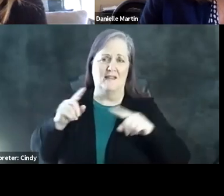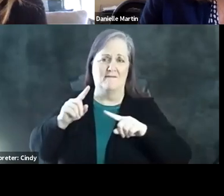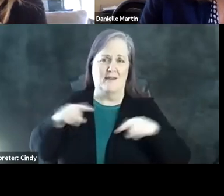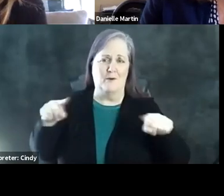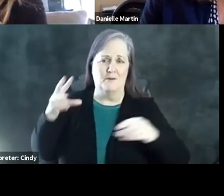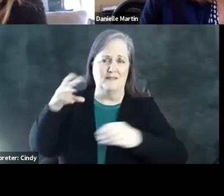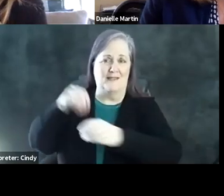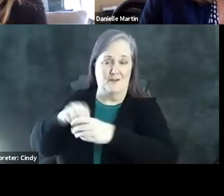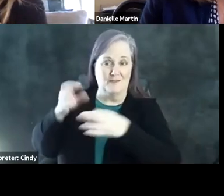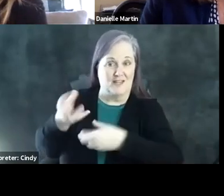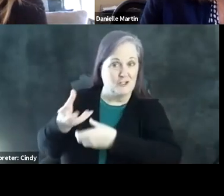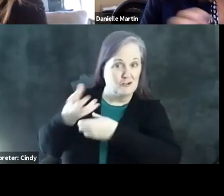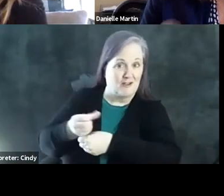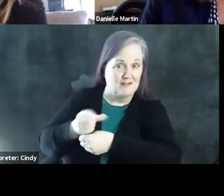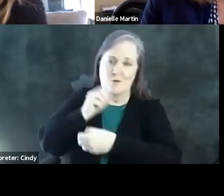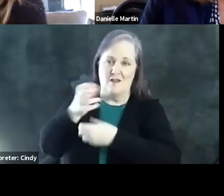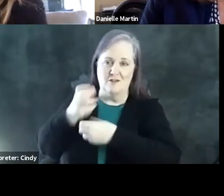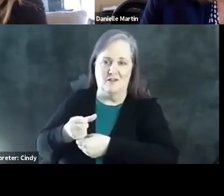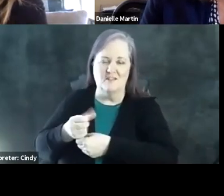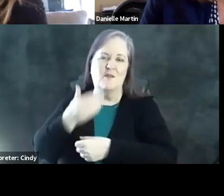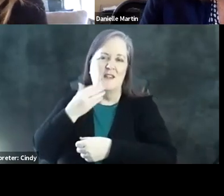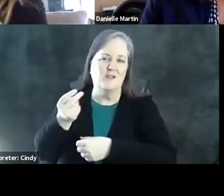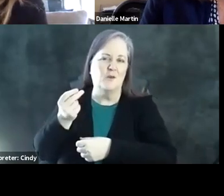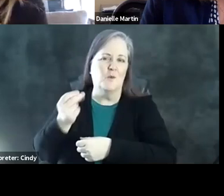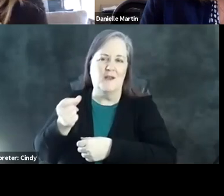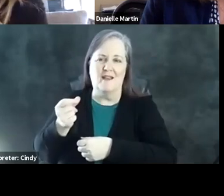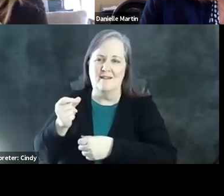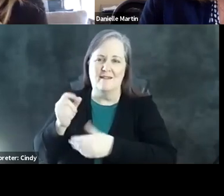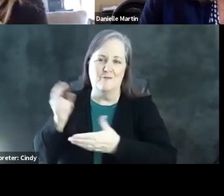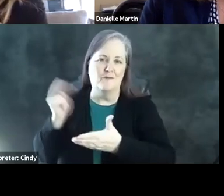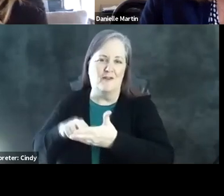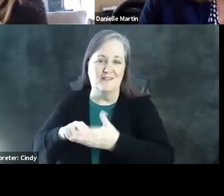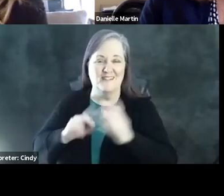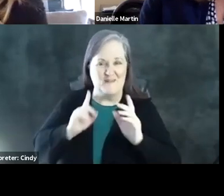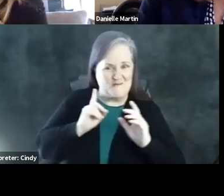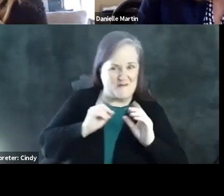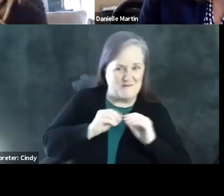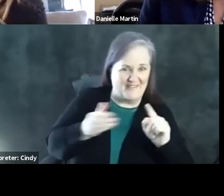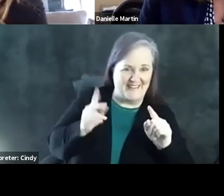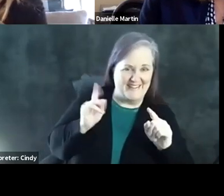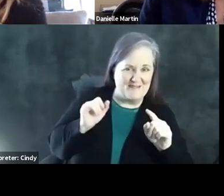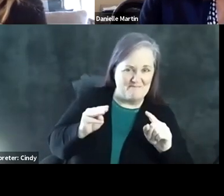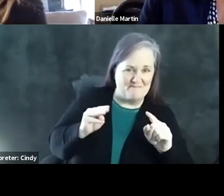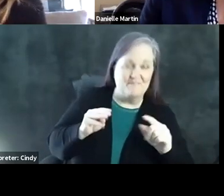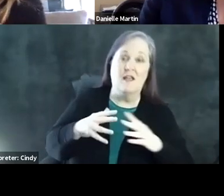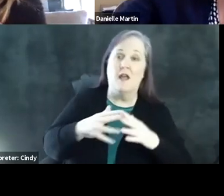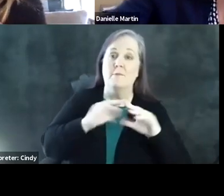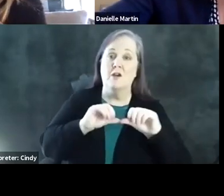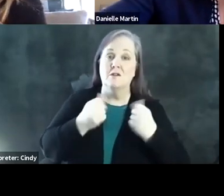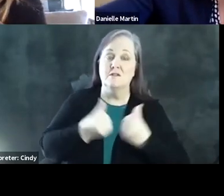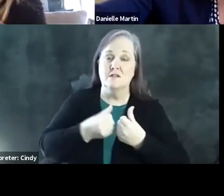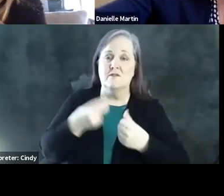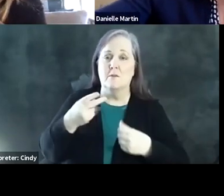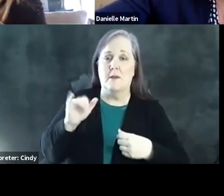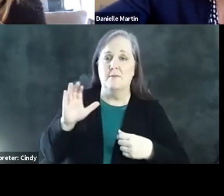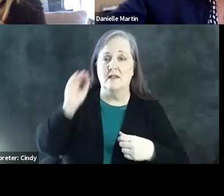to decide if they're trustworthy or not. But it's a good, quick reference as well. And one more thing. The American Association of Public Opinion